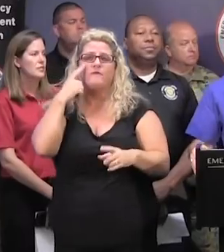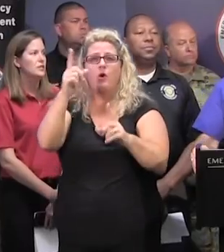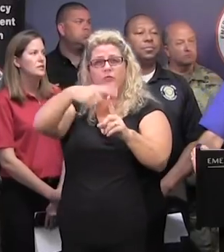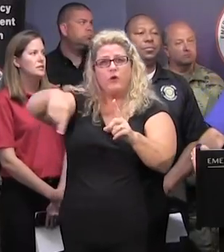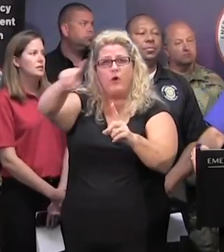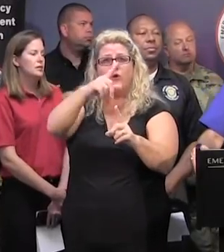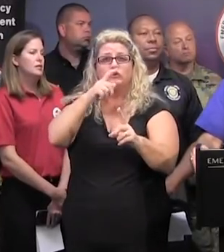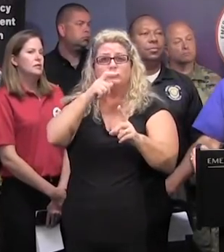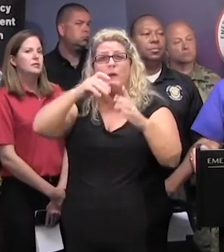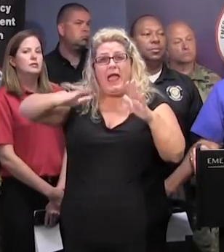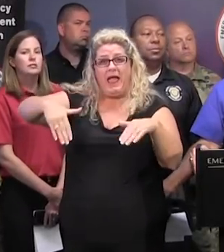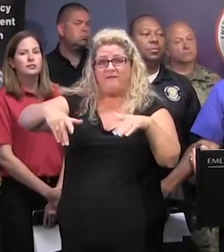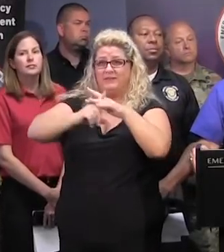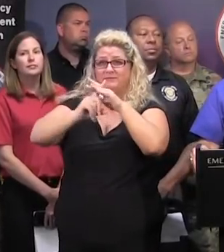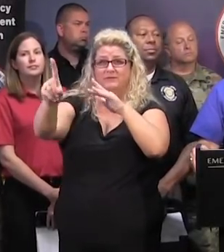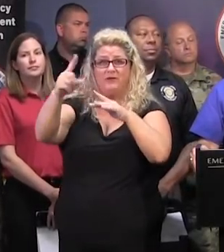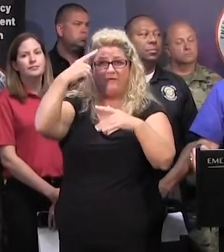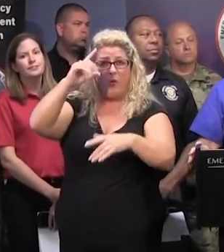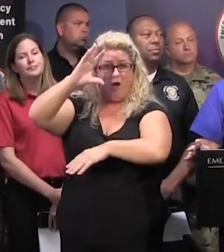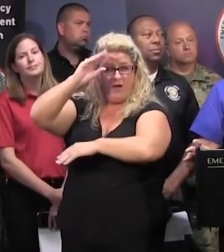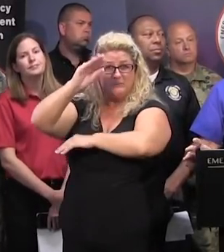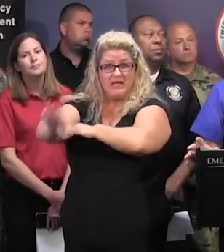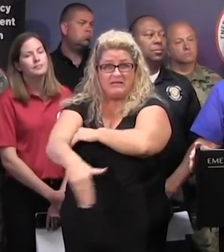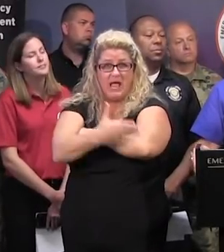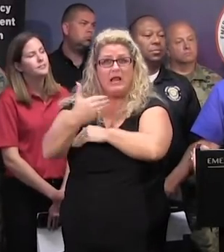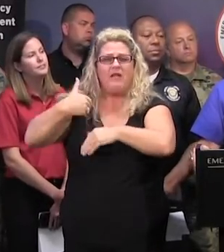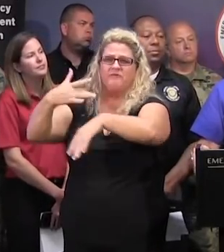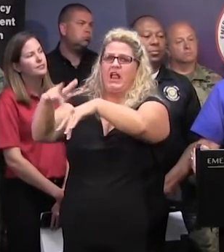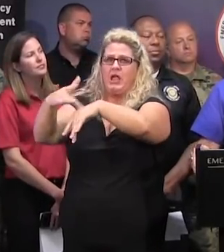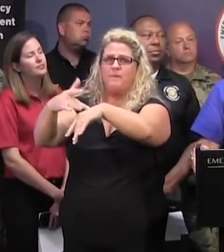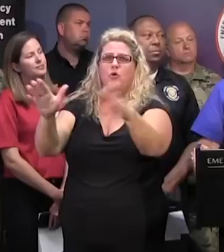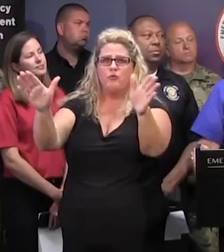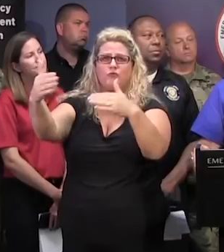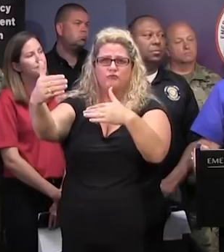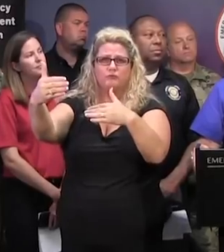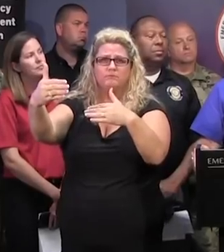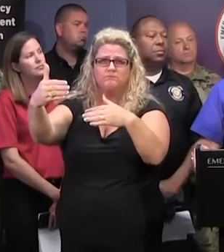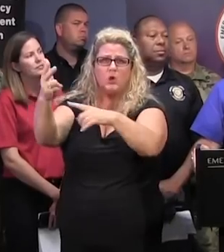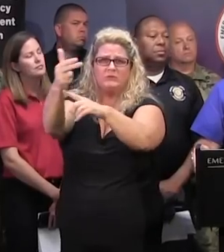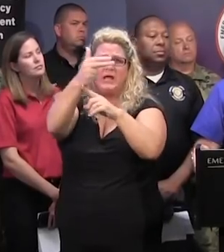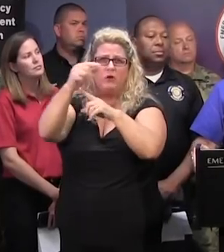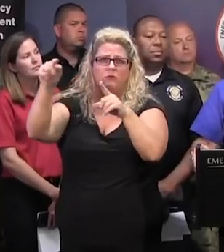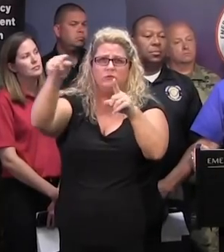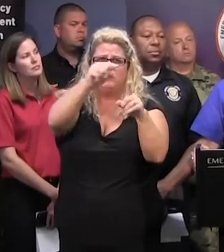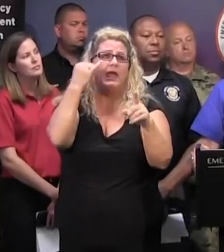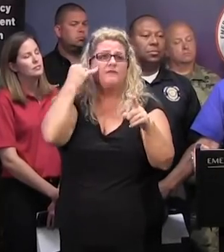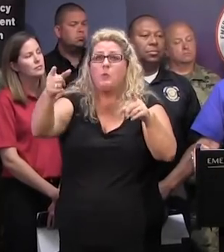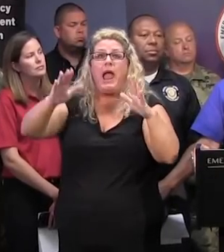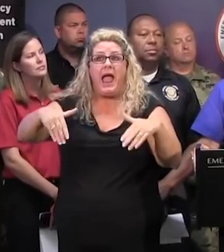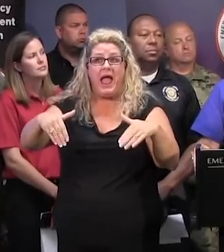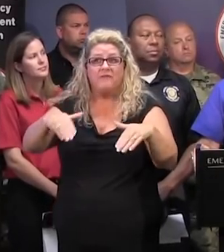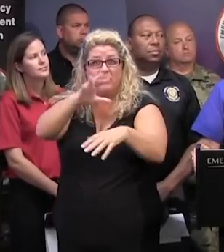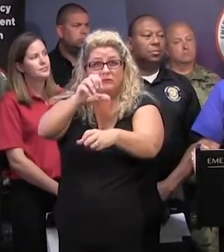those evacuees who have not made arrangements for overnight accommodations, there are still rooms available throughout most of the state. If you have not made those arrangements,